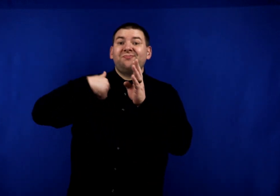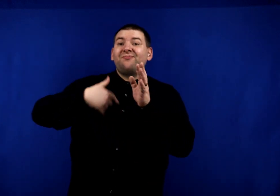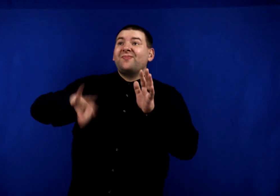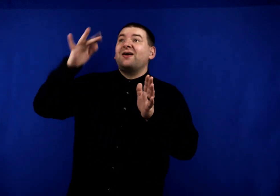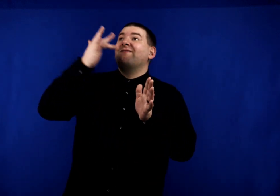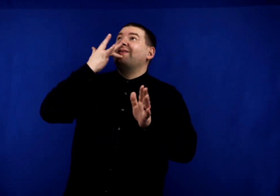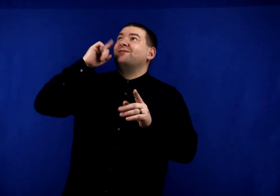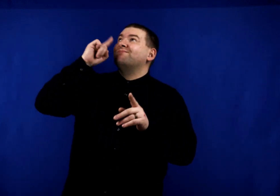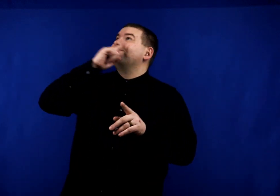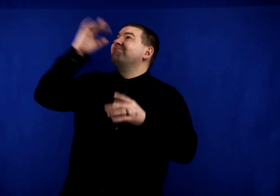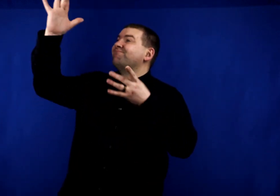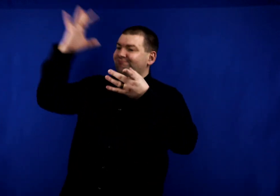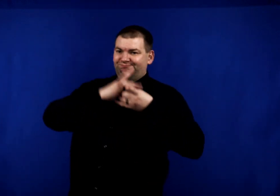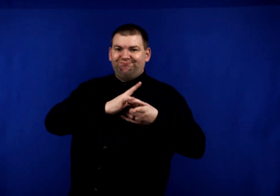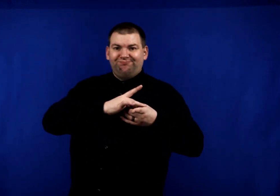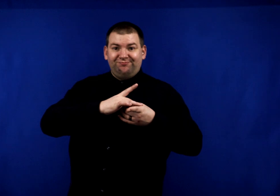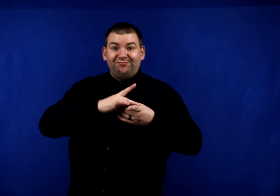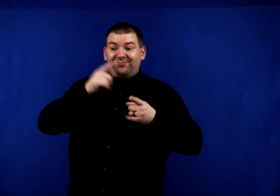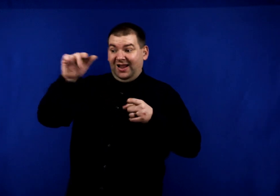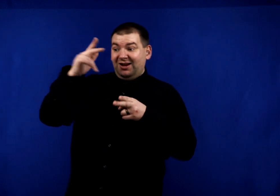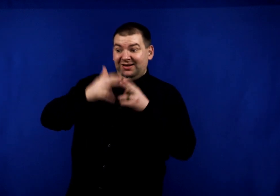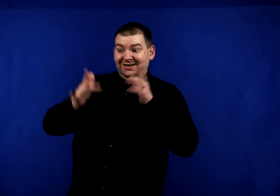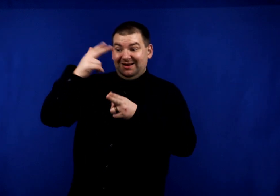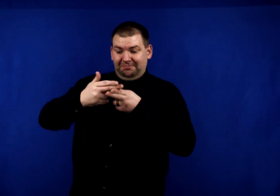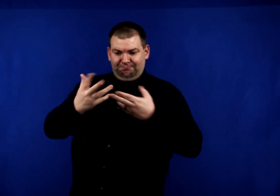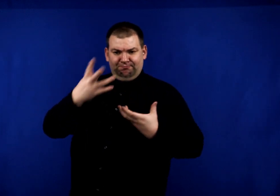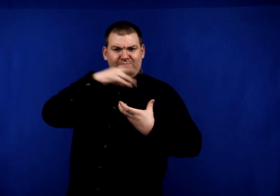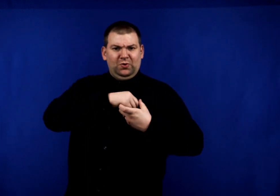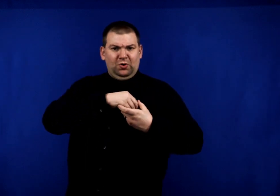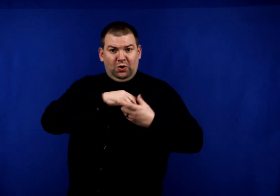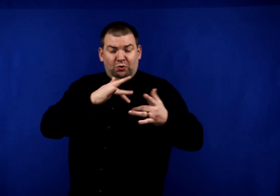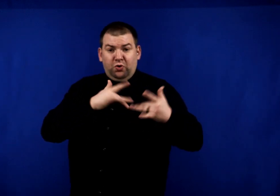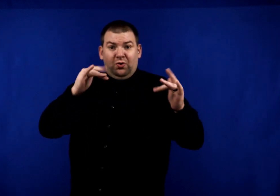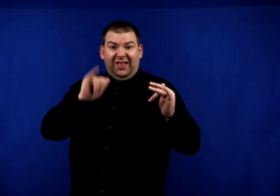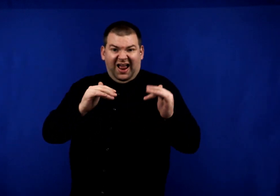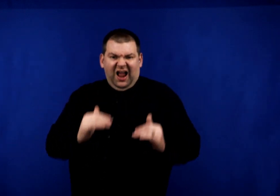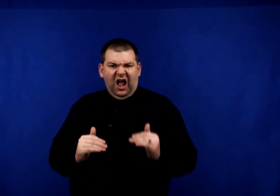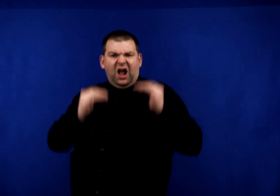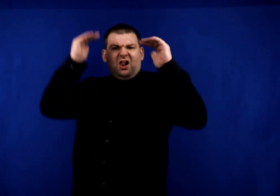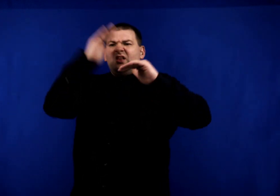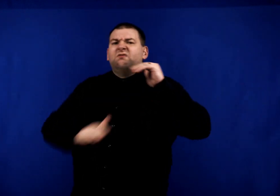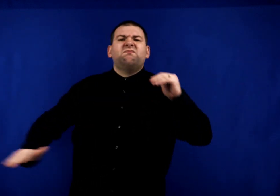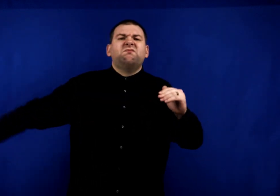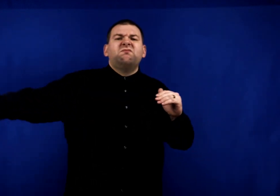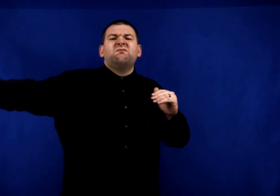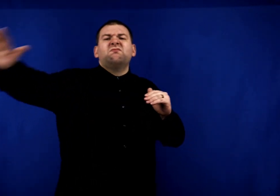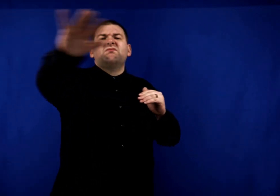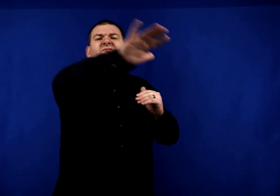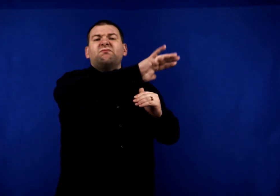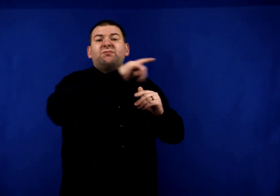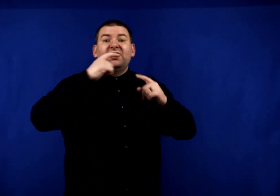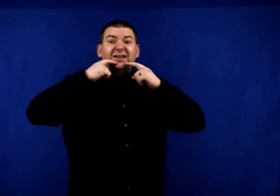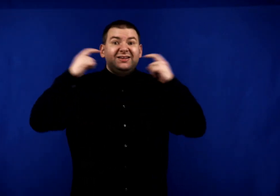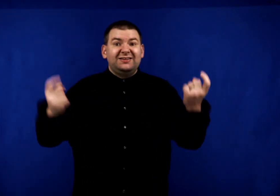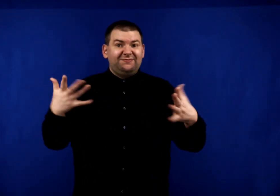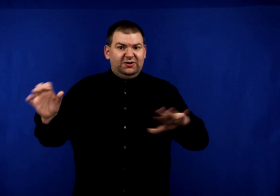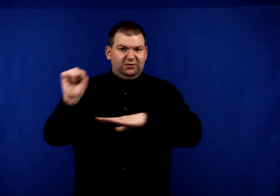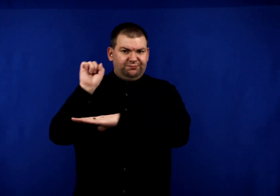for, I have found favor now I wear the name that is higher than any other Sin